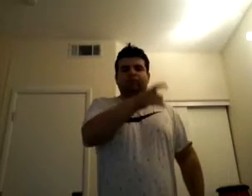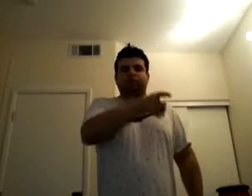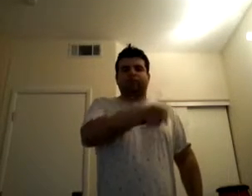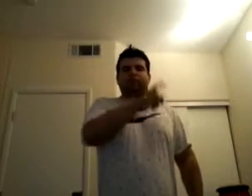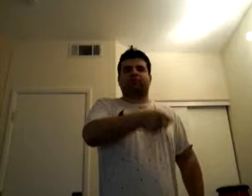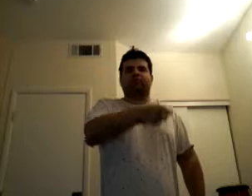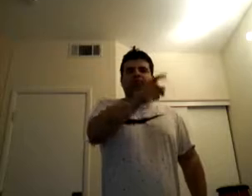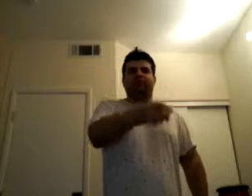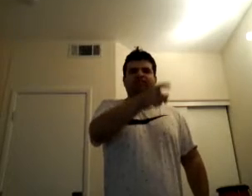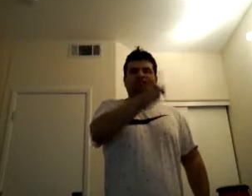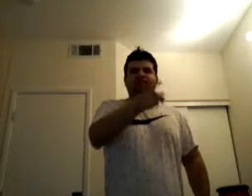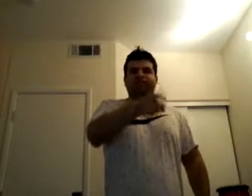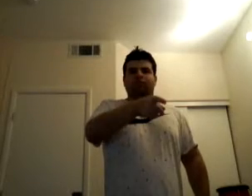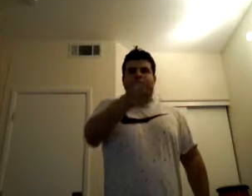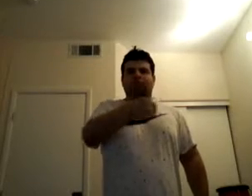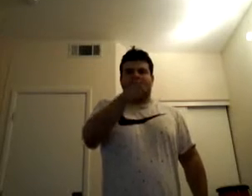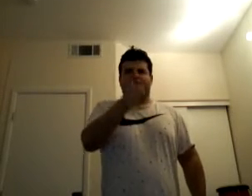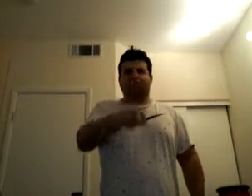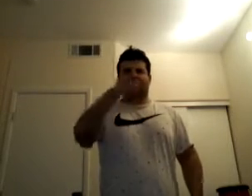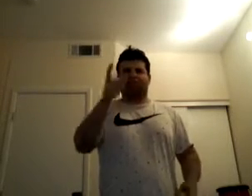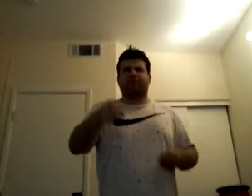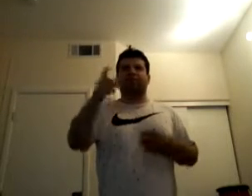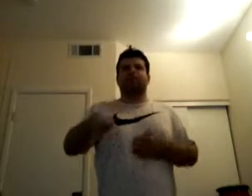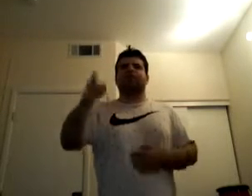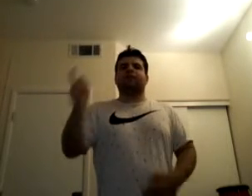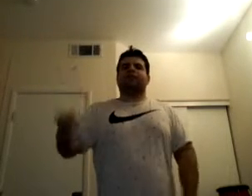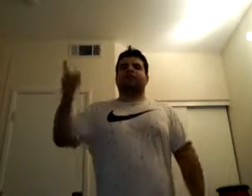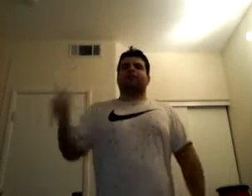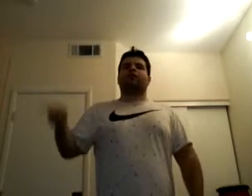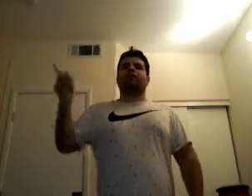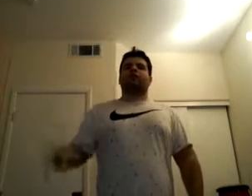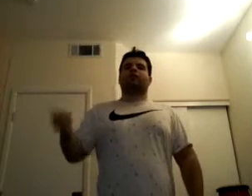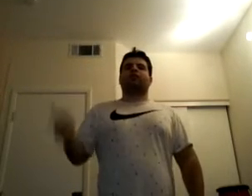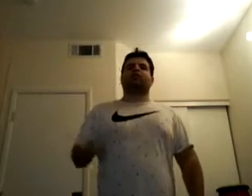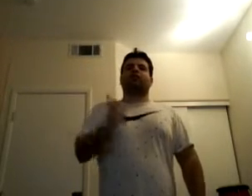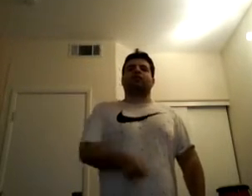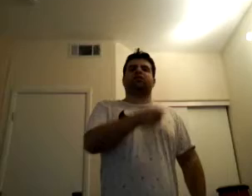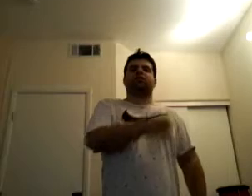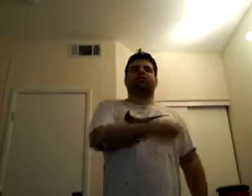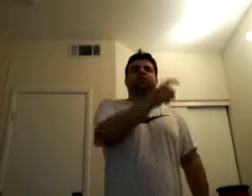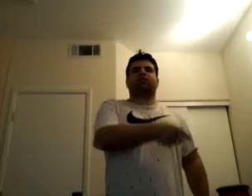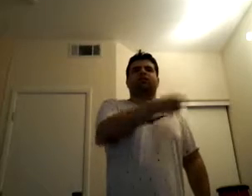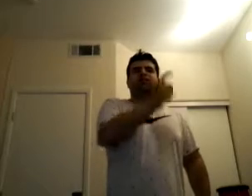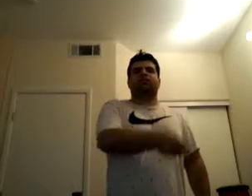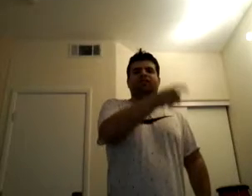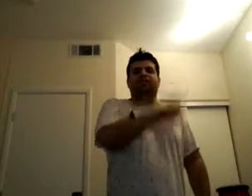battles, guys Here's you a party, you a man Nothing other can't stop us,